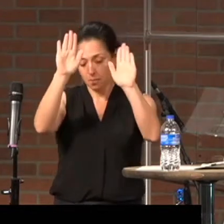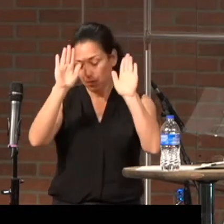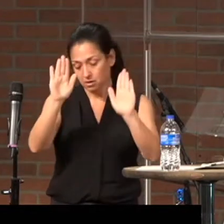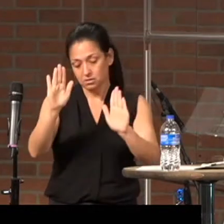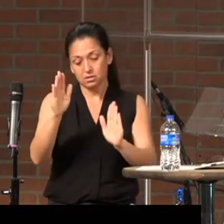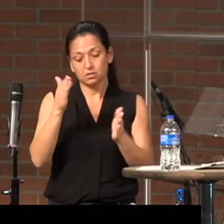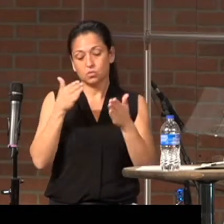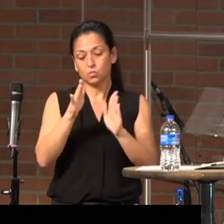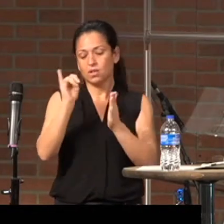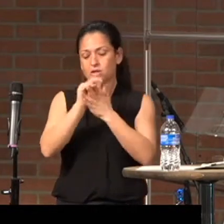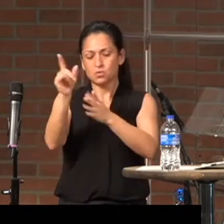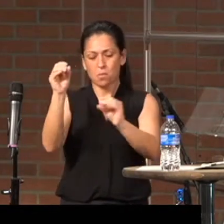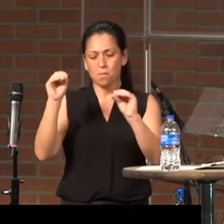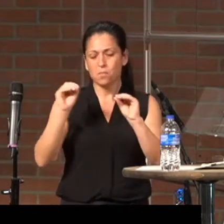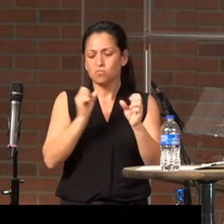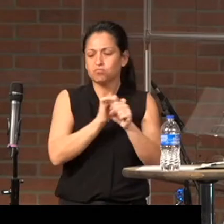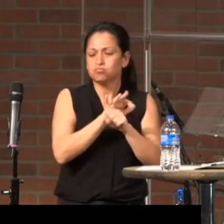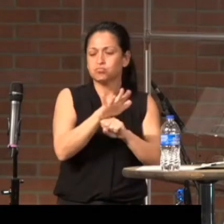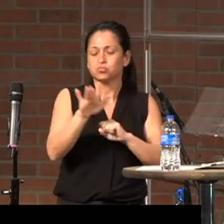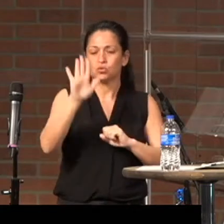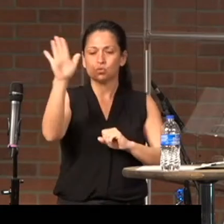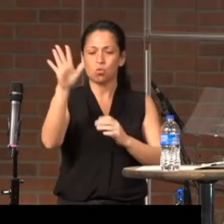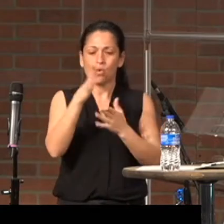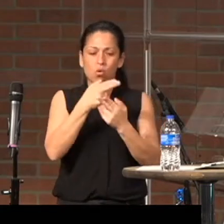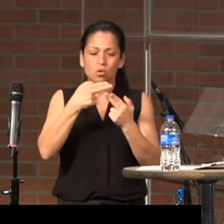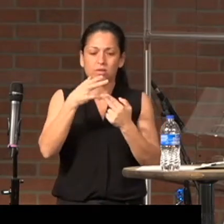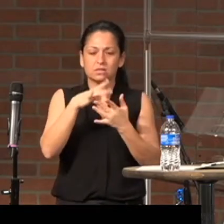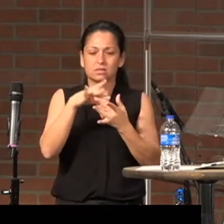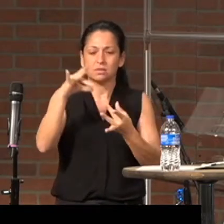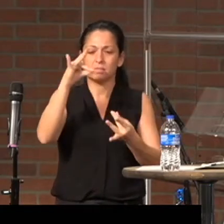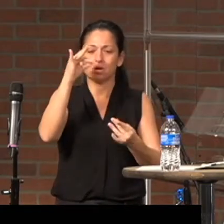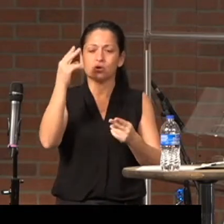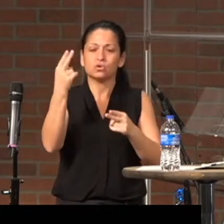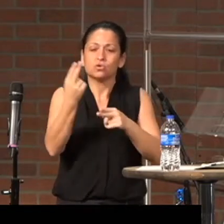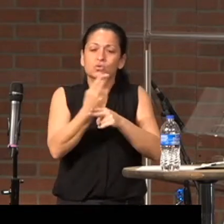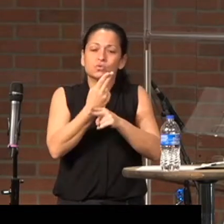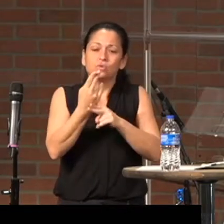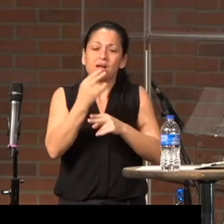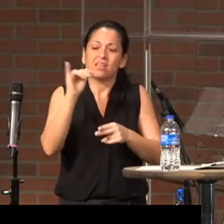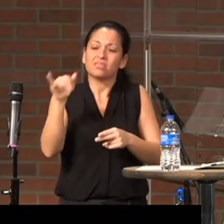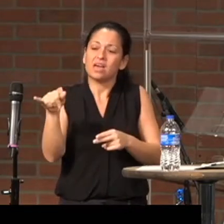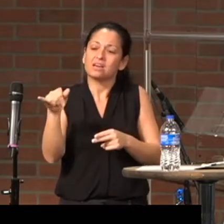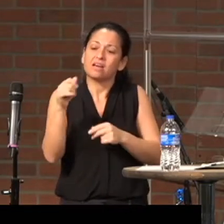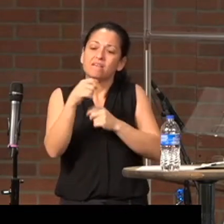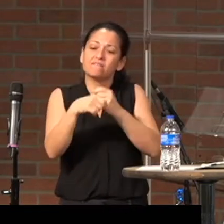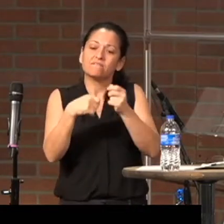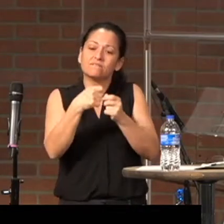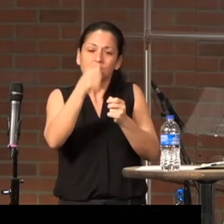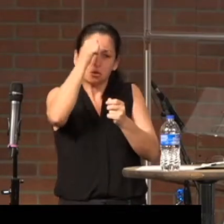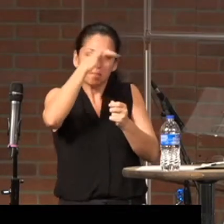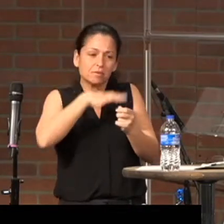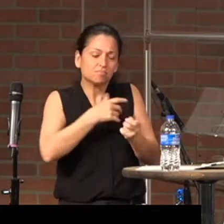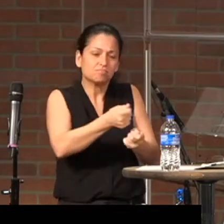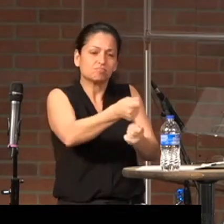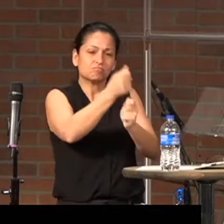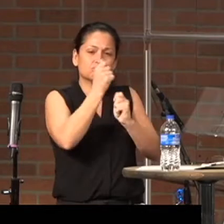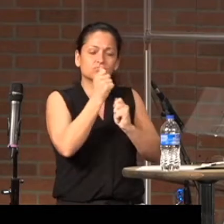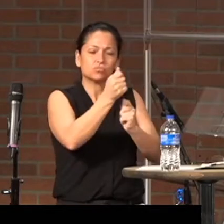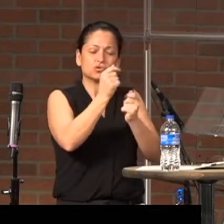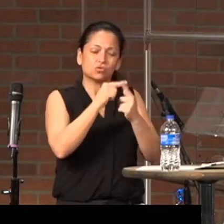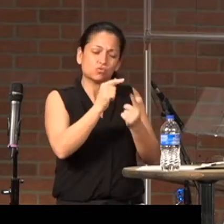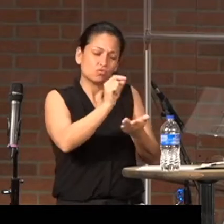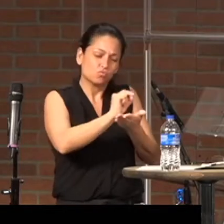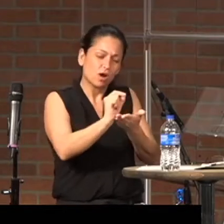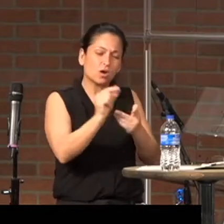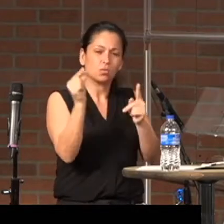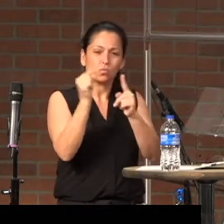The way that you have moved through your Holy Spirit using the vessel of this fisherman to write words of